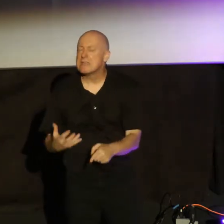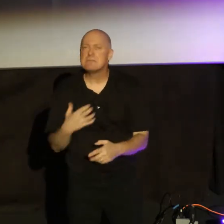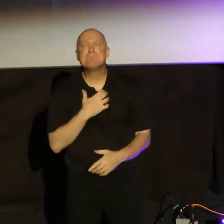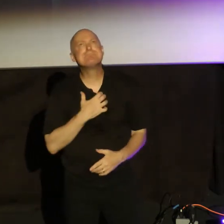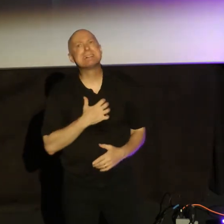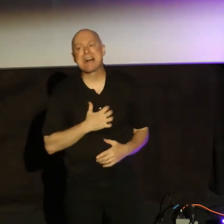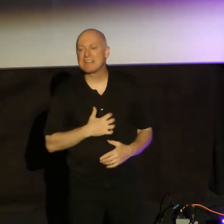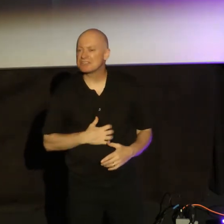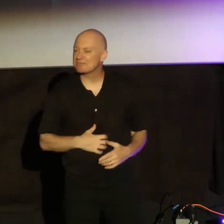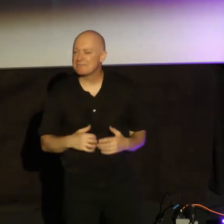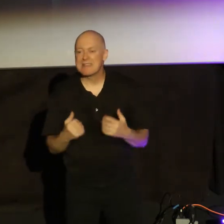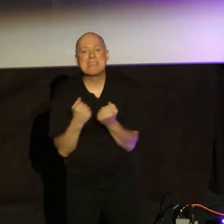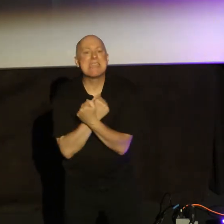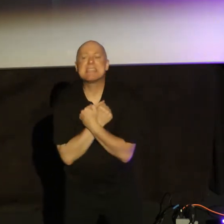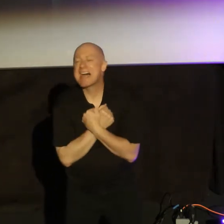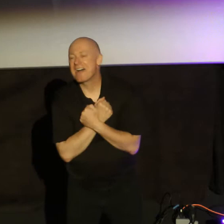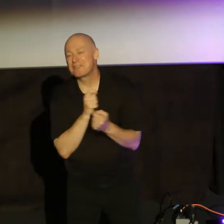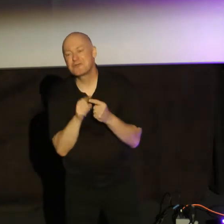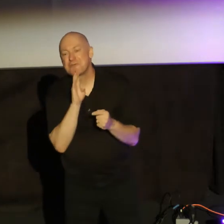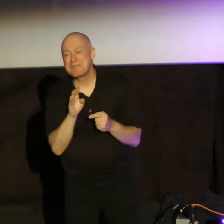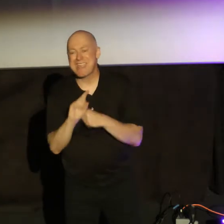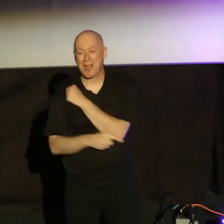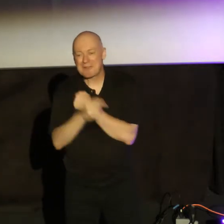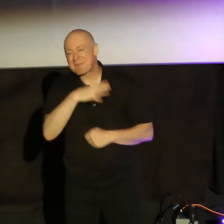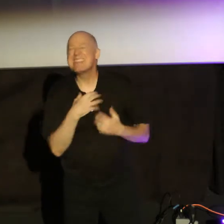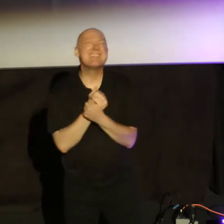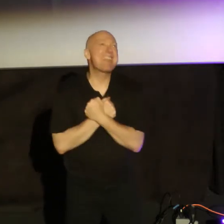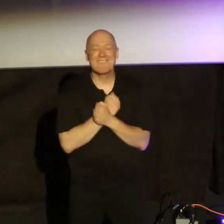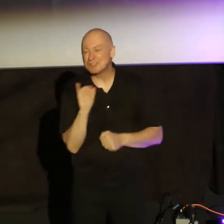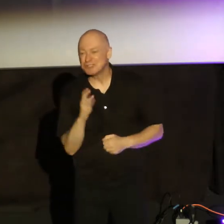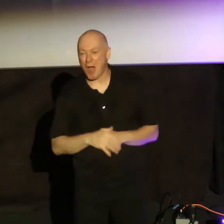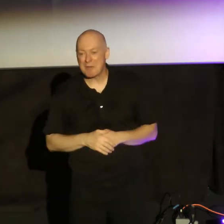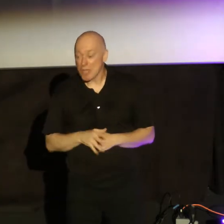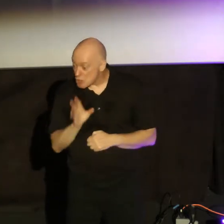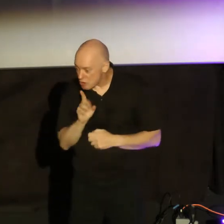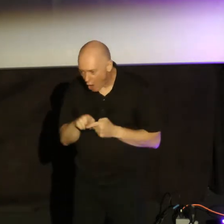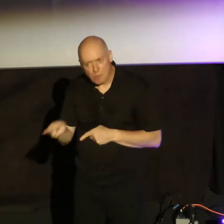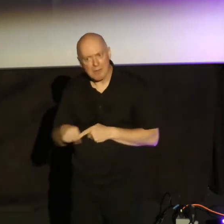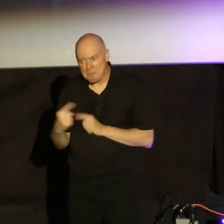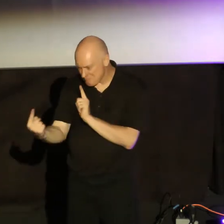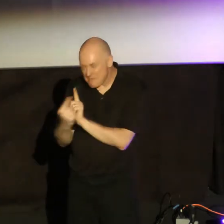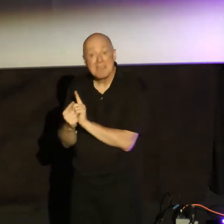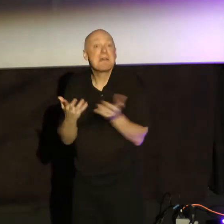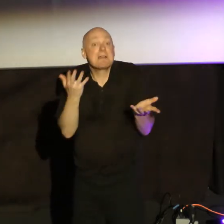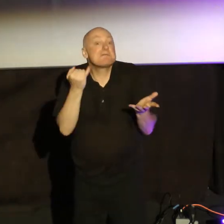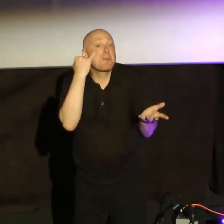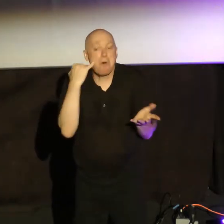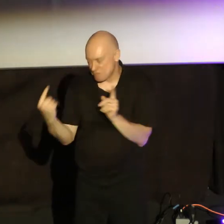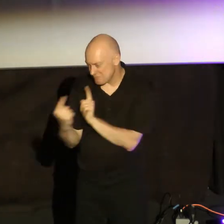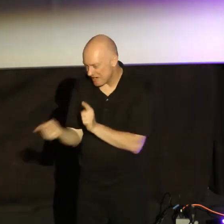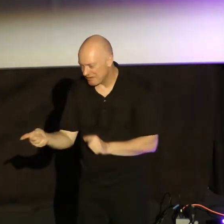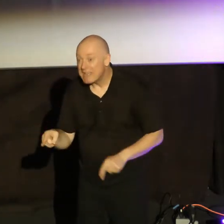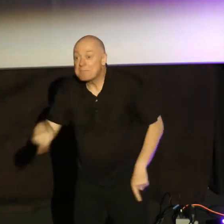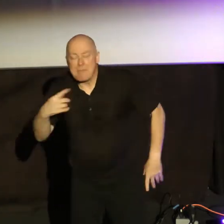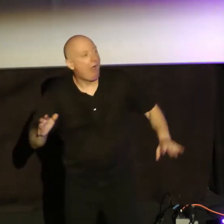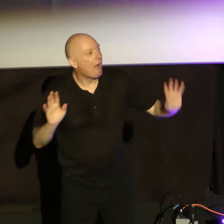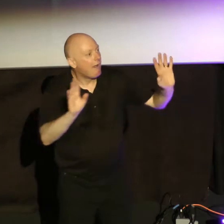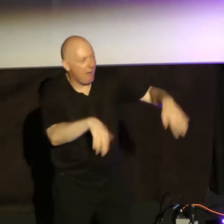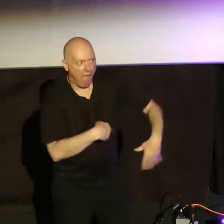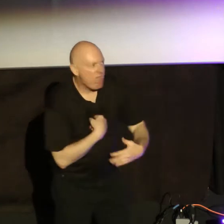in all of the GTA. I mean, you talk to this man, and you met him, let's say, this week, and he tells you about garbage. And